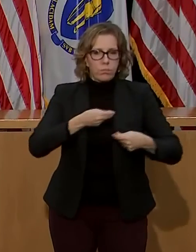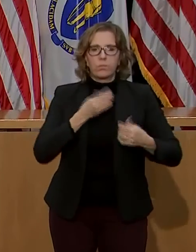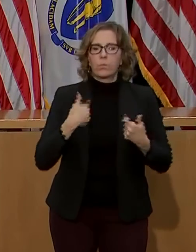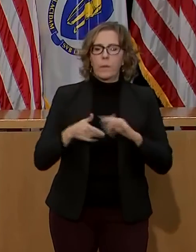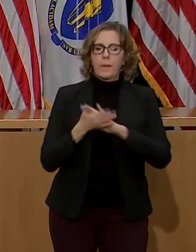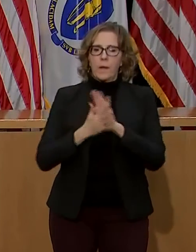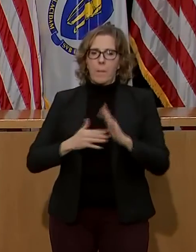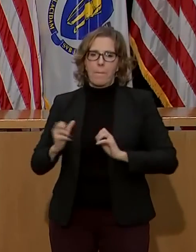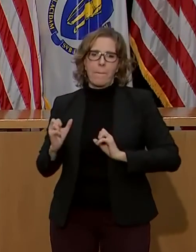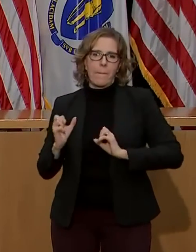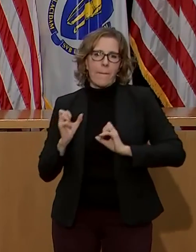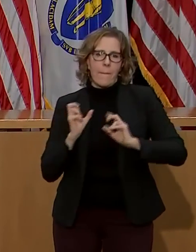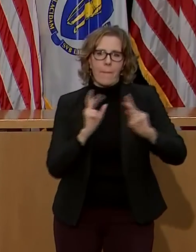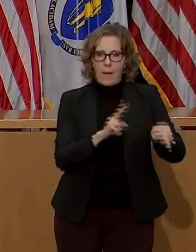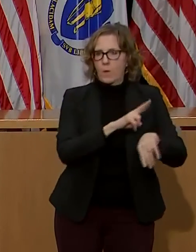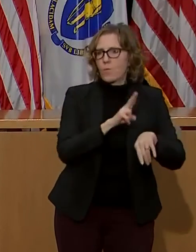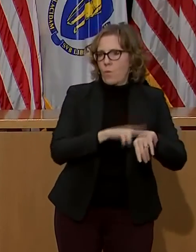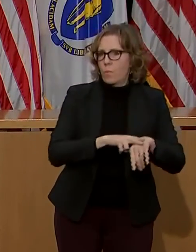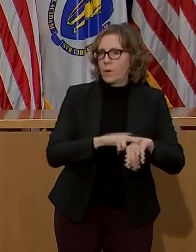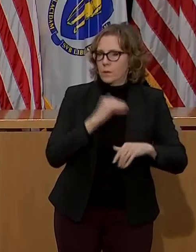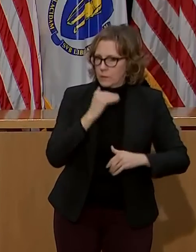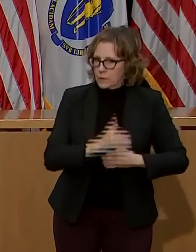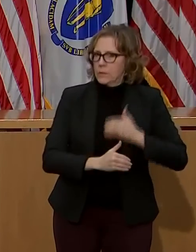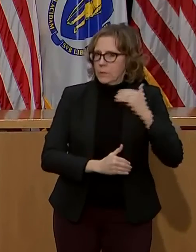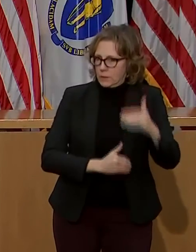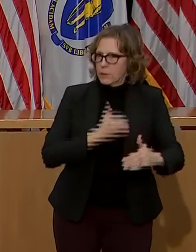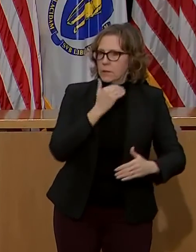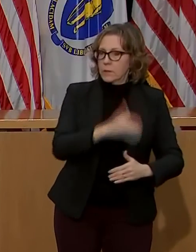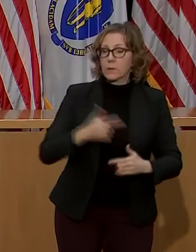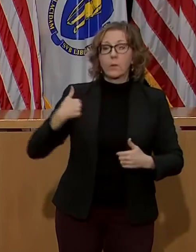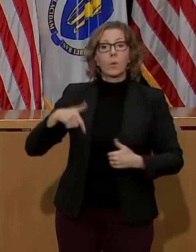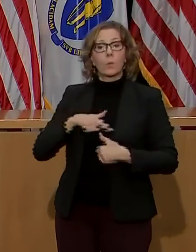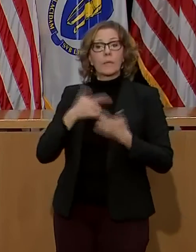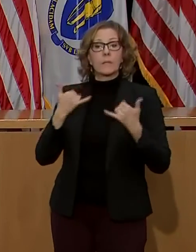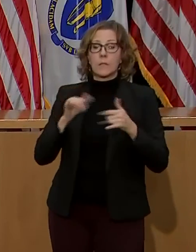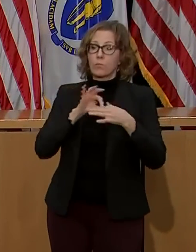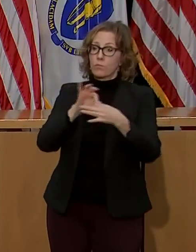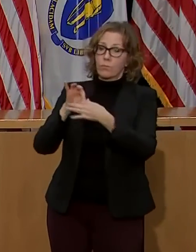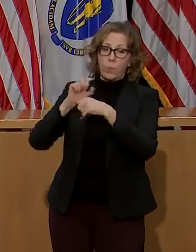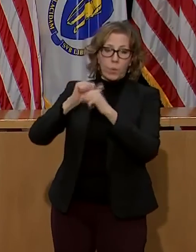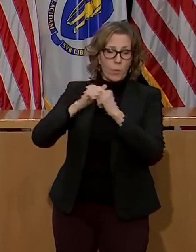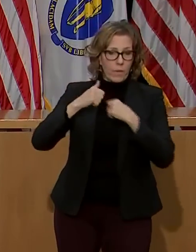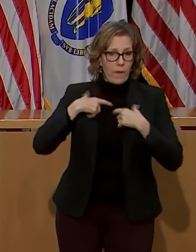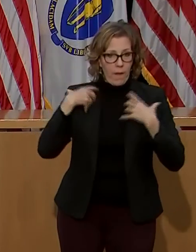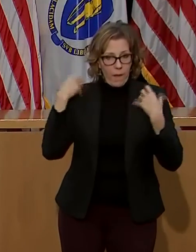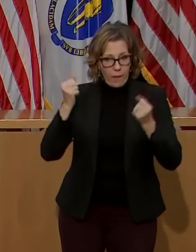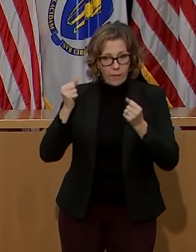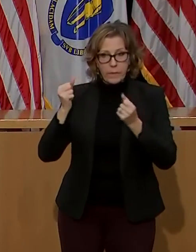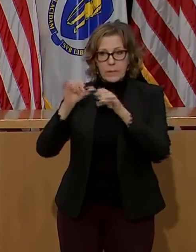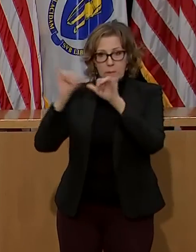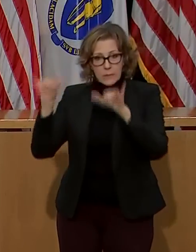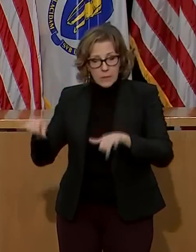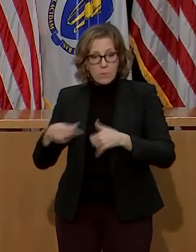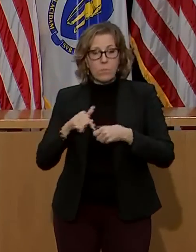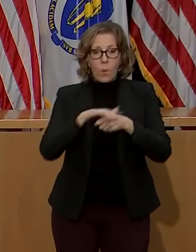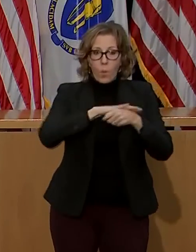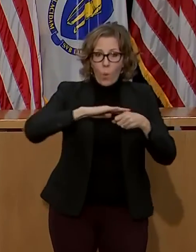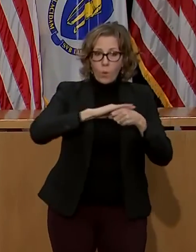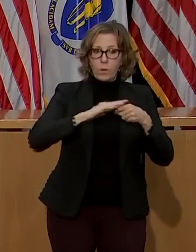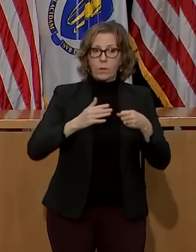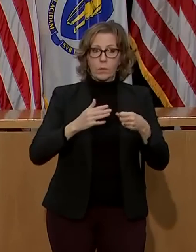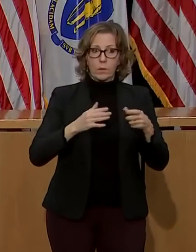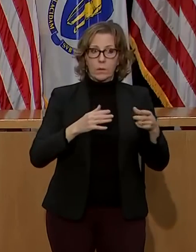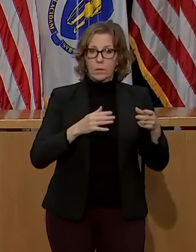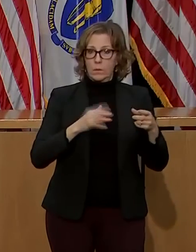Our administration continues to collaborate with public health experts, medical professionals, and local officials to ensure